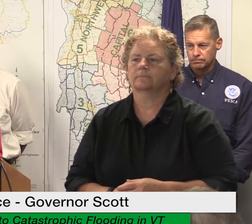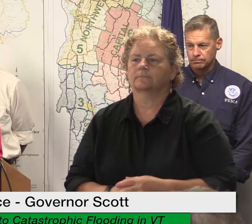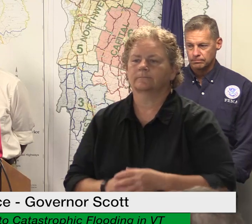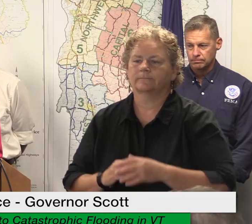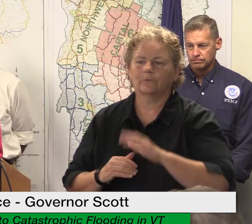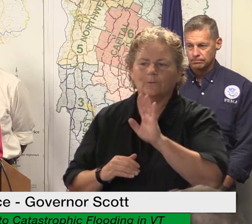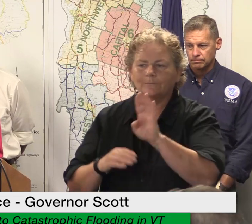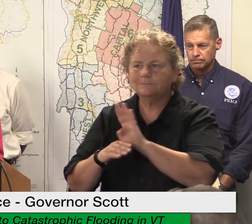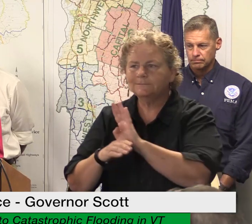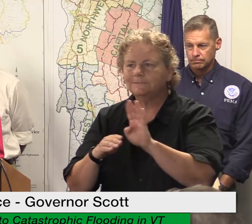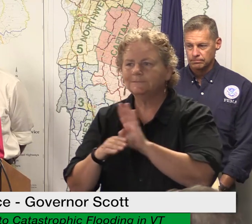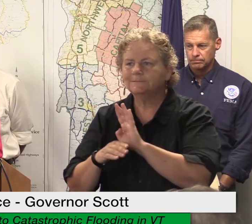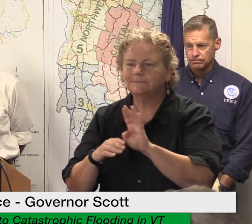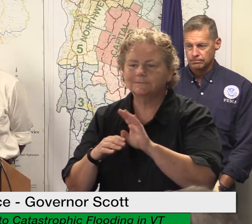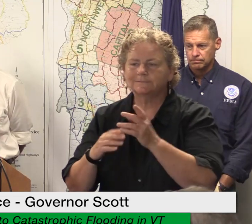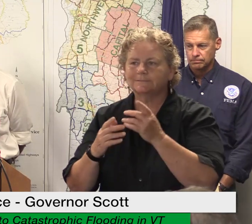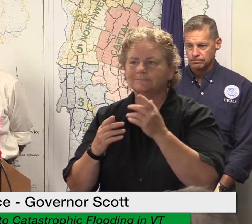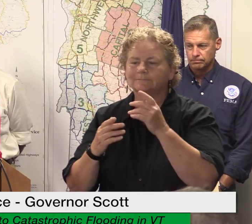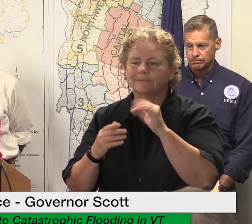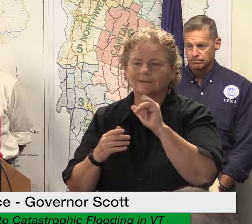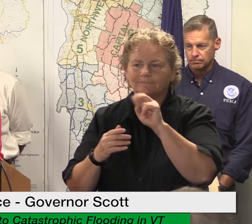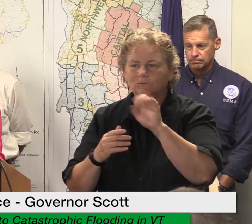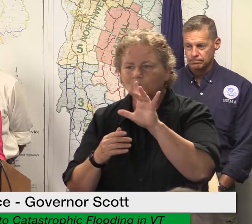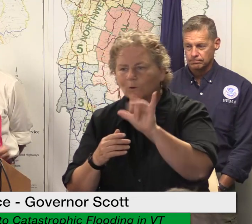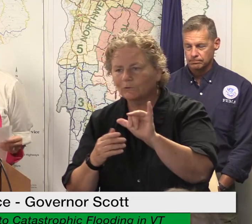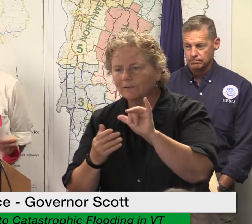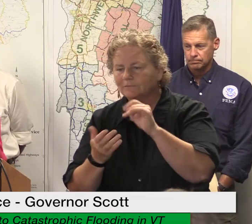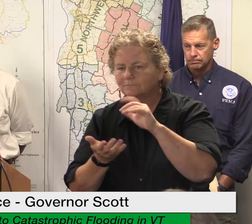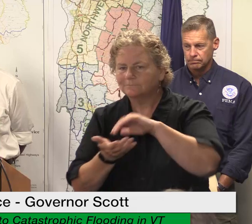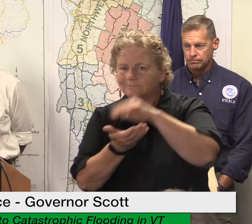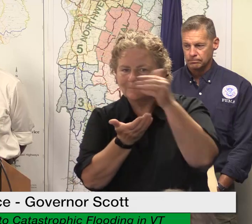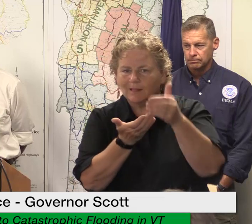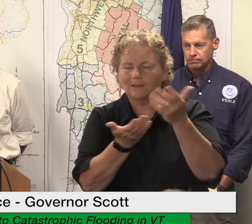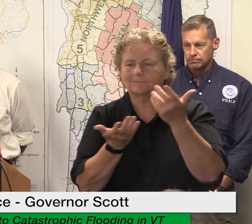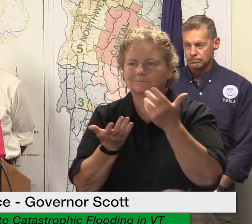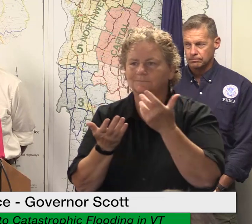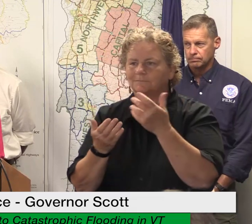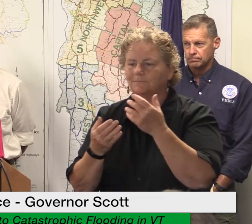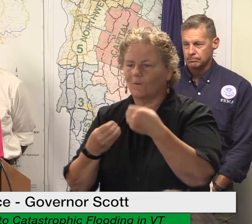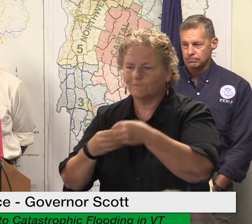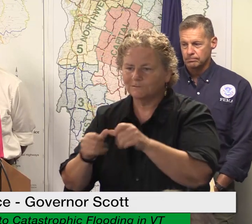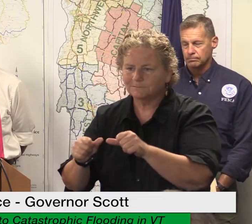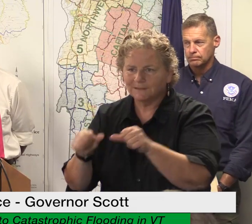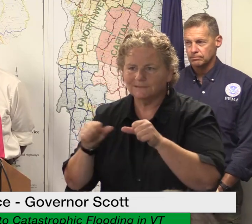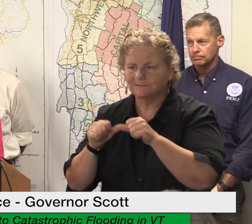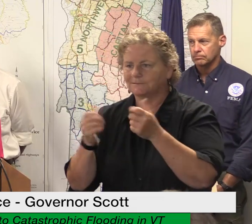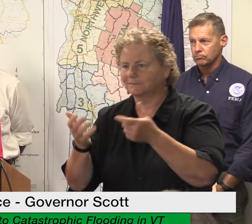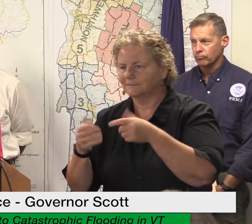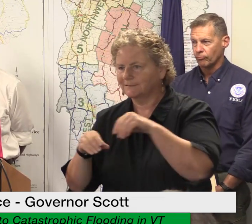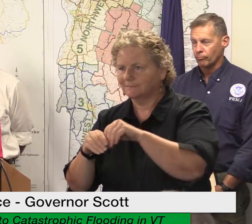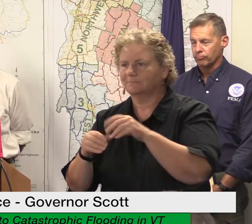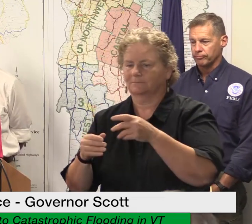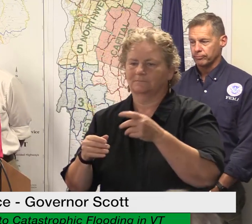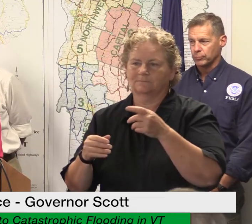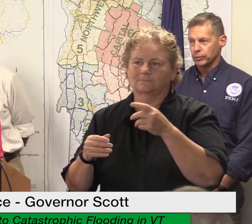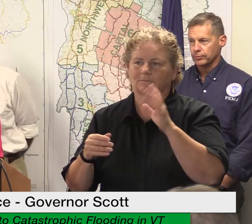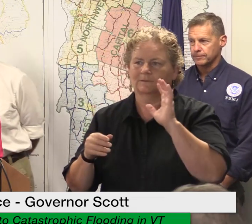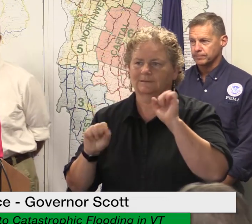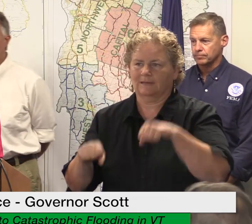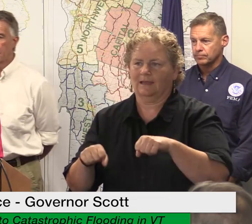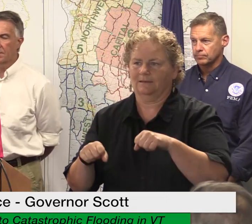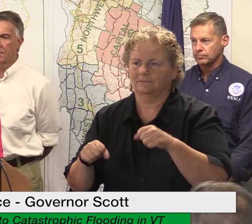machinery equipment and supplies this program is intended to provide